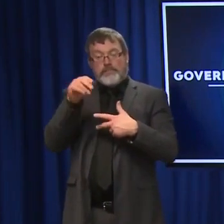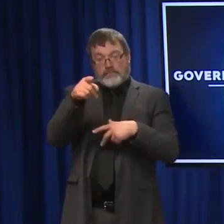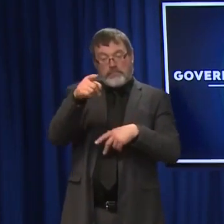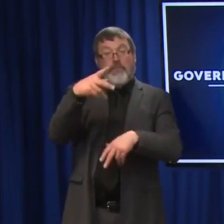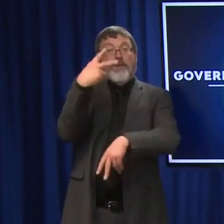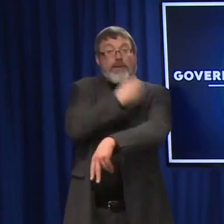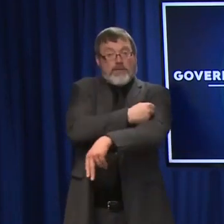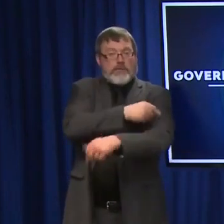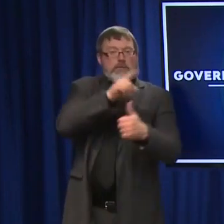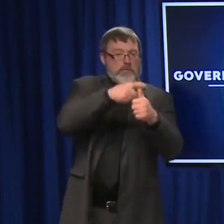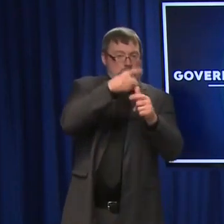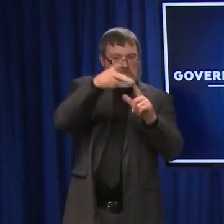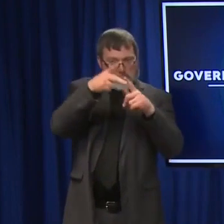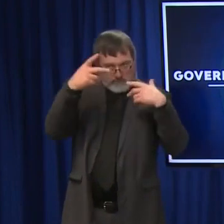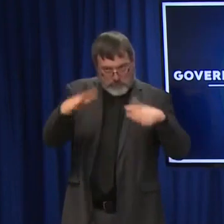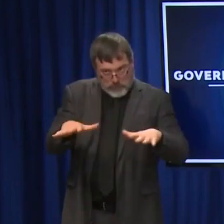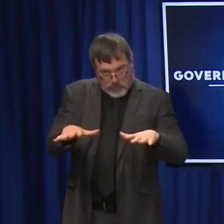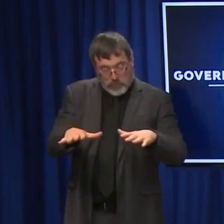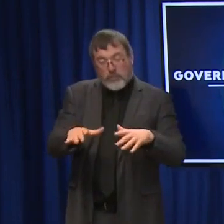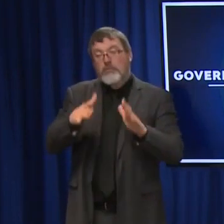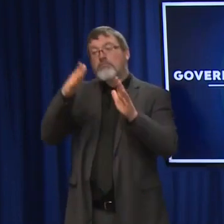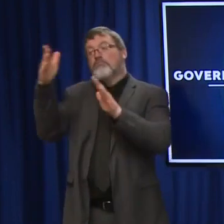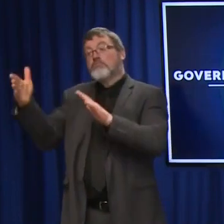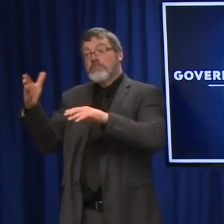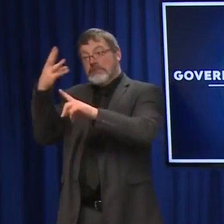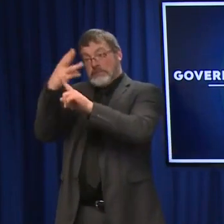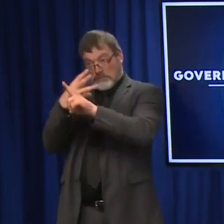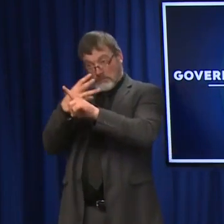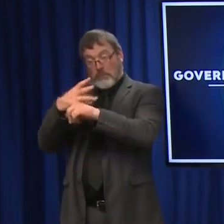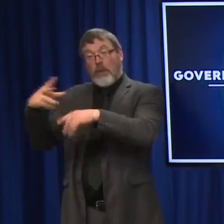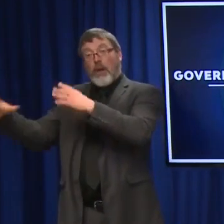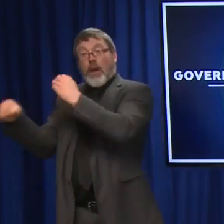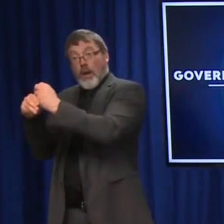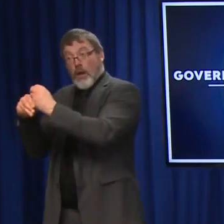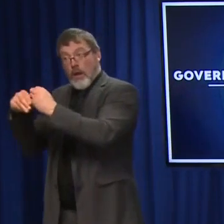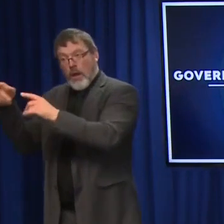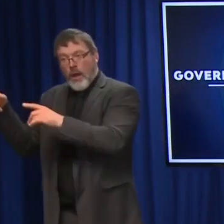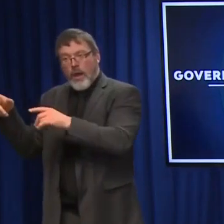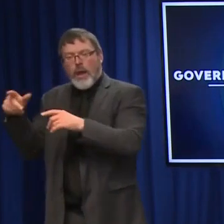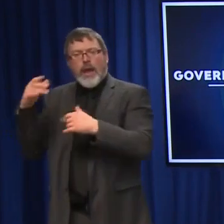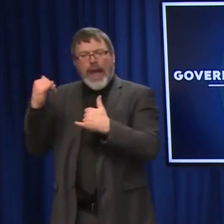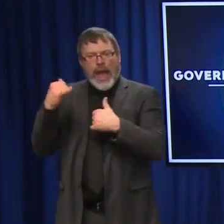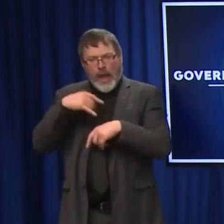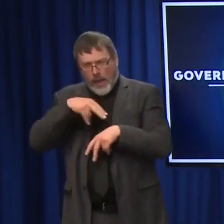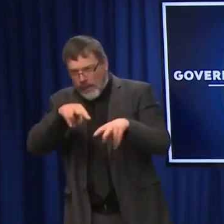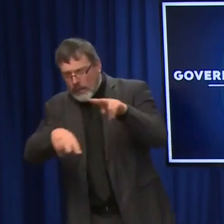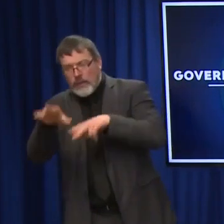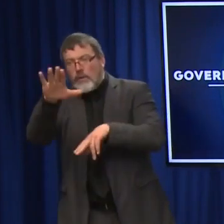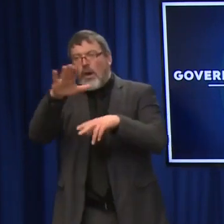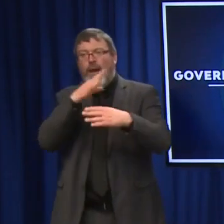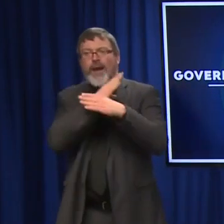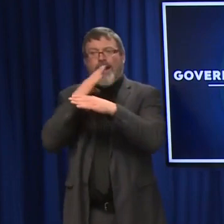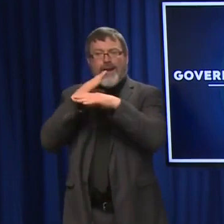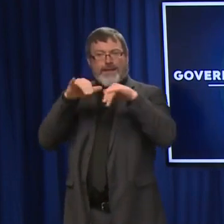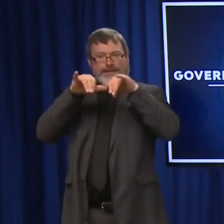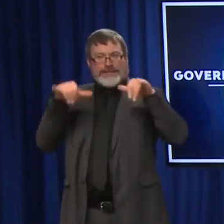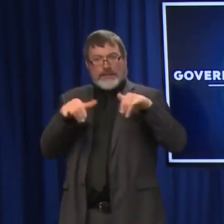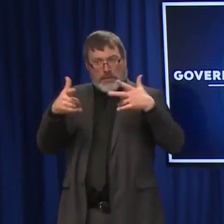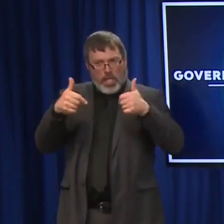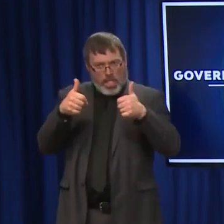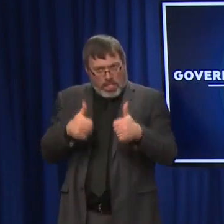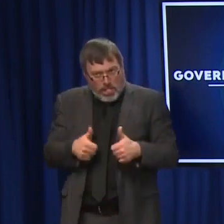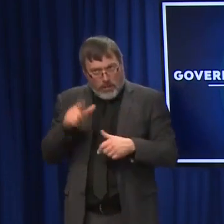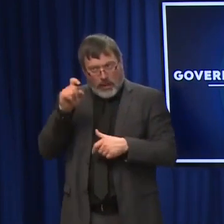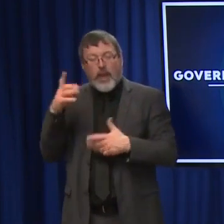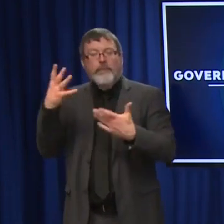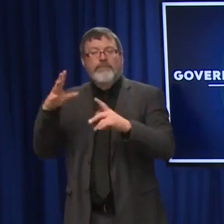authorizations, different recommendations for how they are used. And so for somebody that has already gotten the Janssen vaccine and already taken